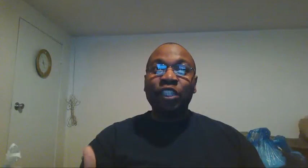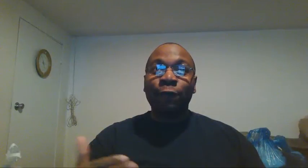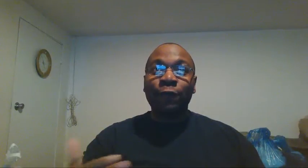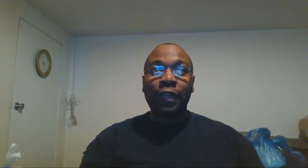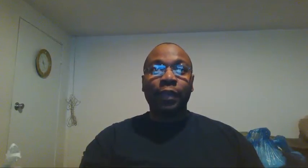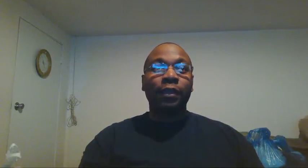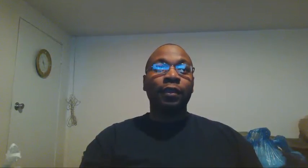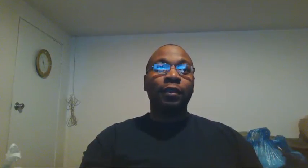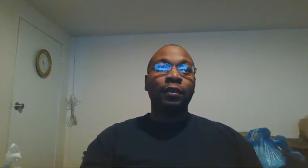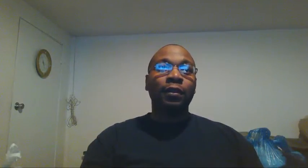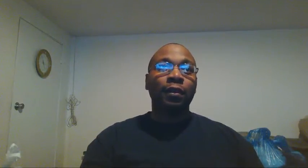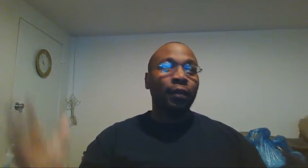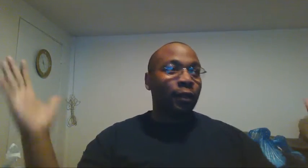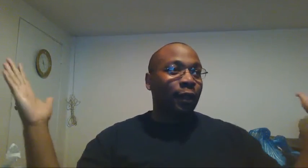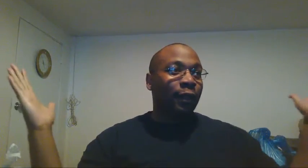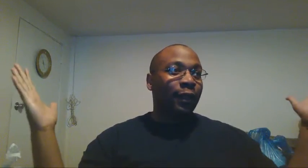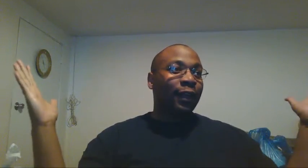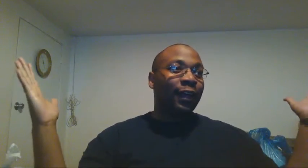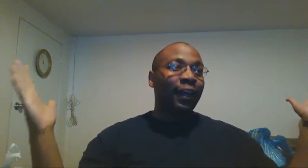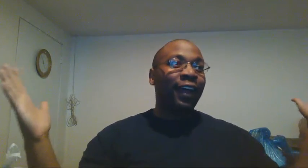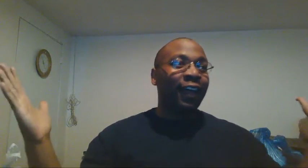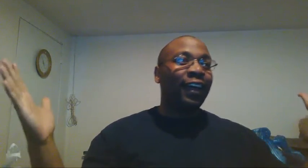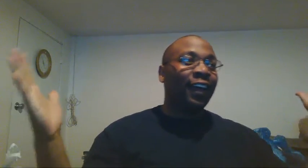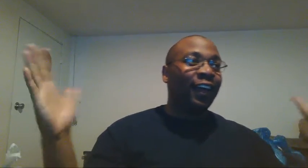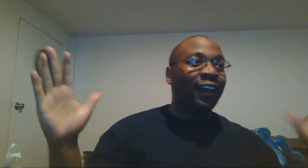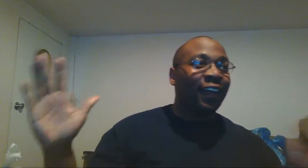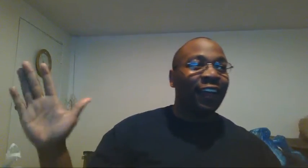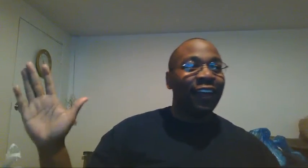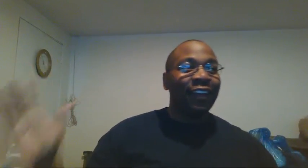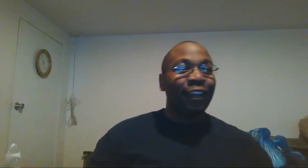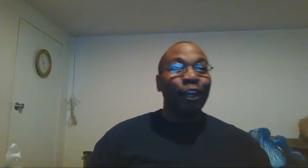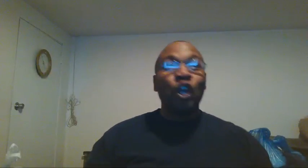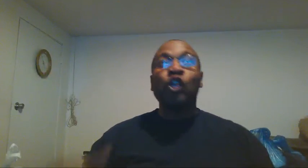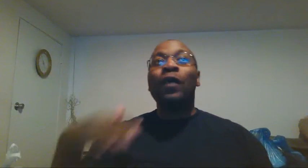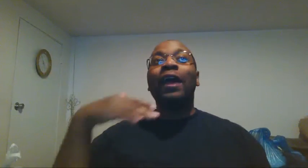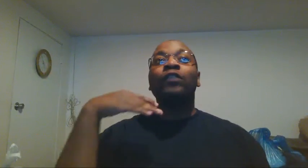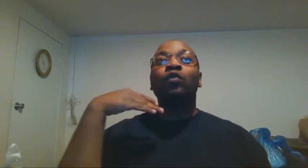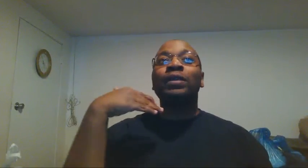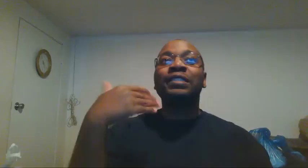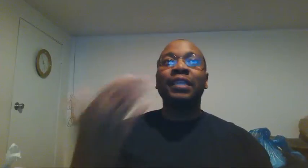flee you have to resist